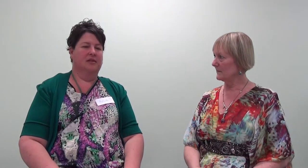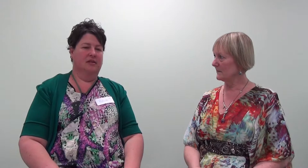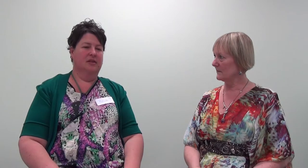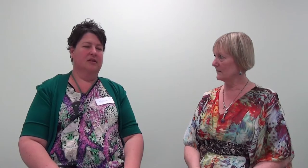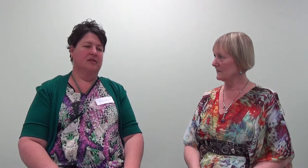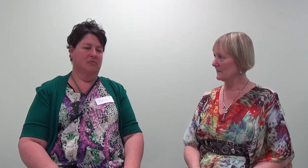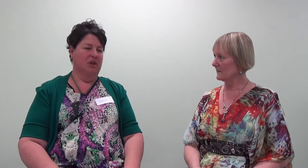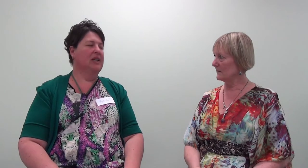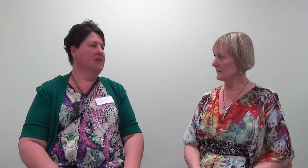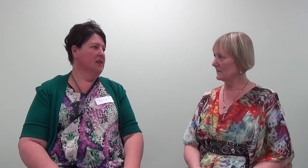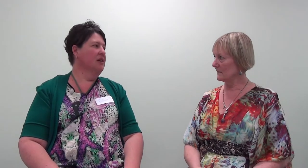There's some relief there.